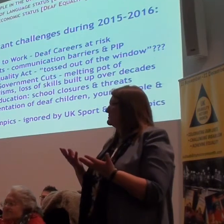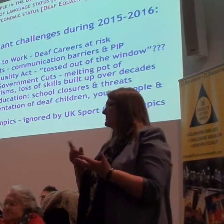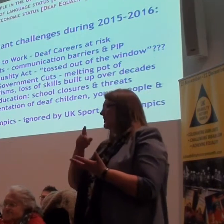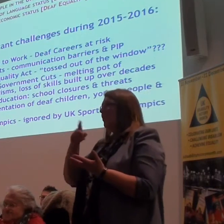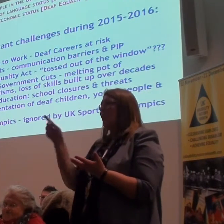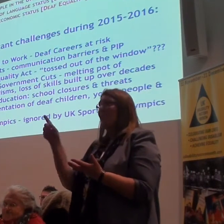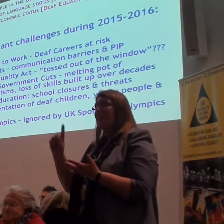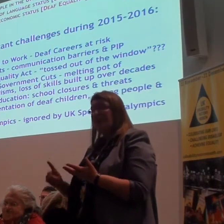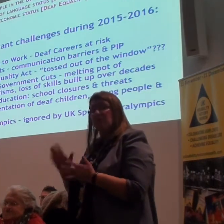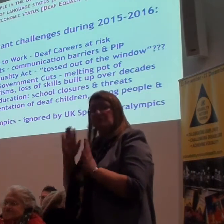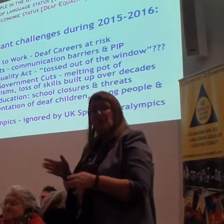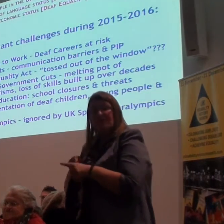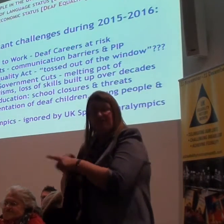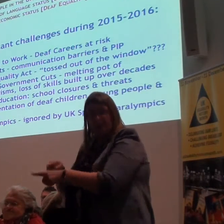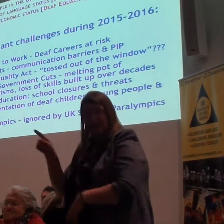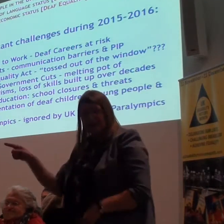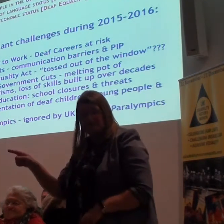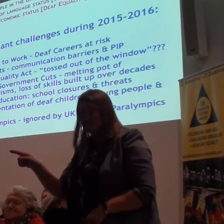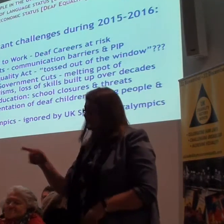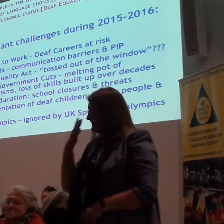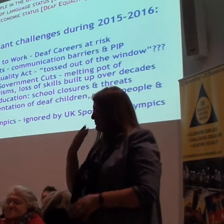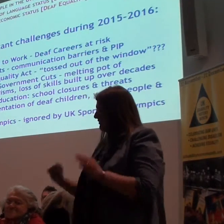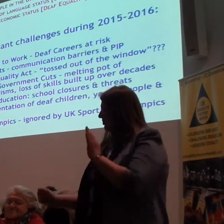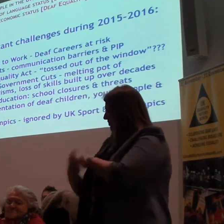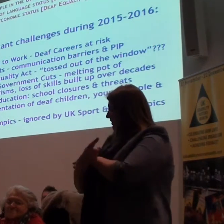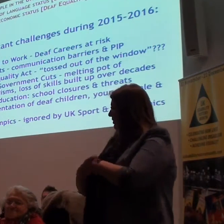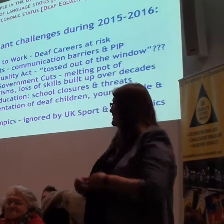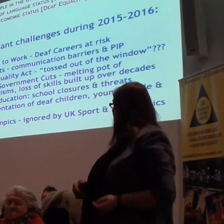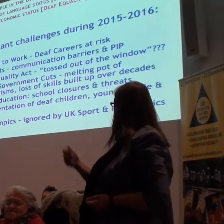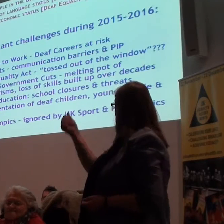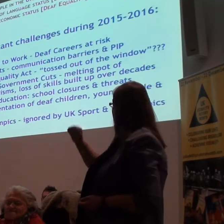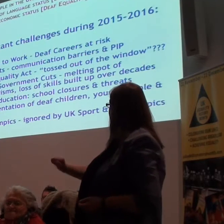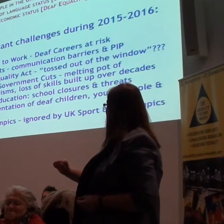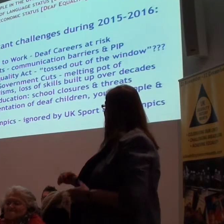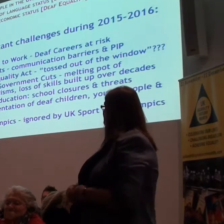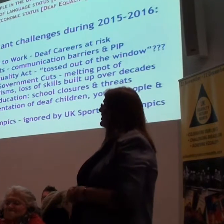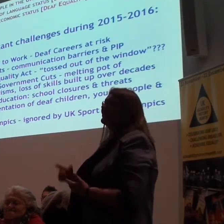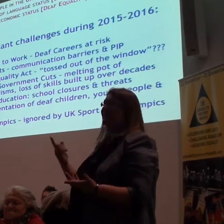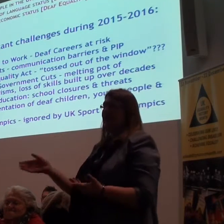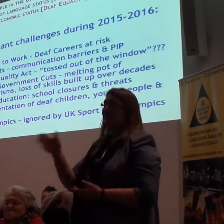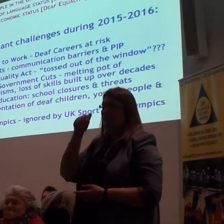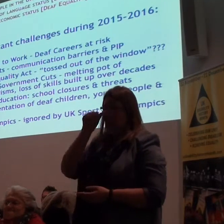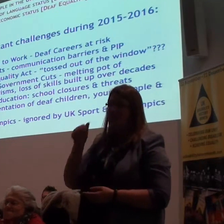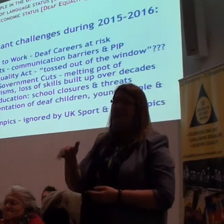With all its challenges. You know, how people are supposed to follow it. So that most people just throw out the window.